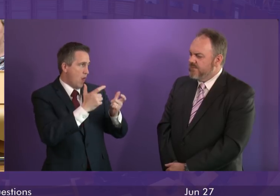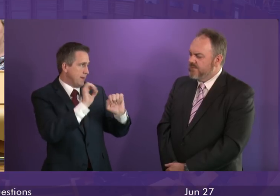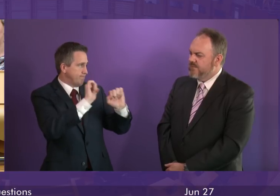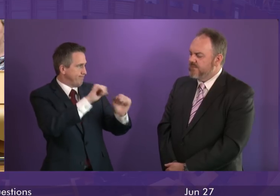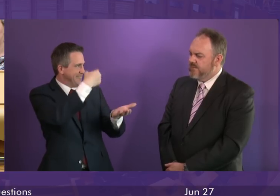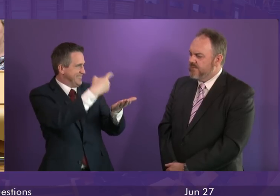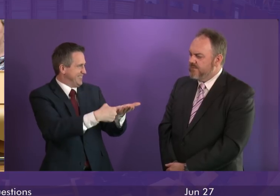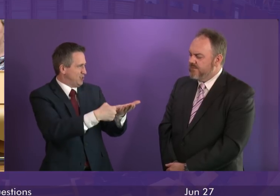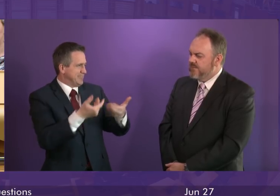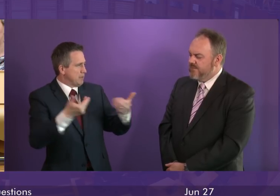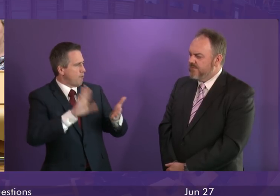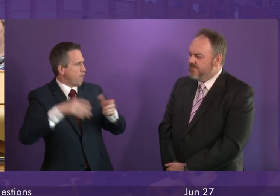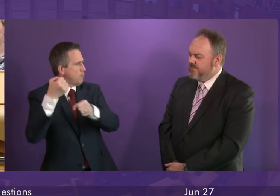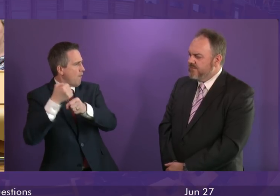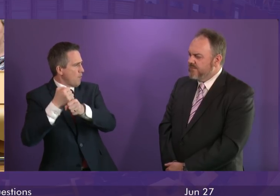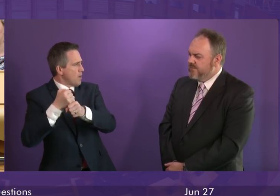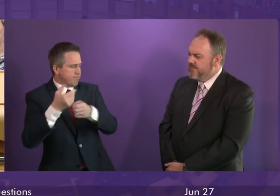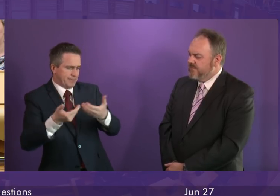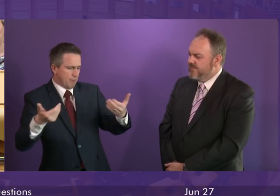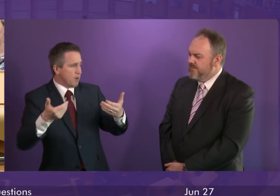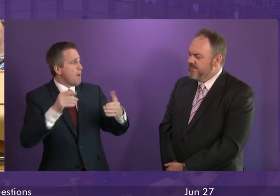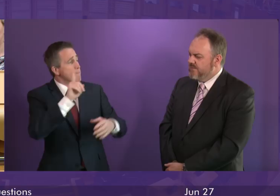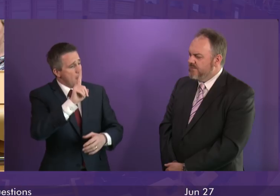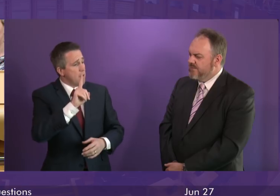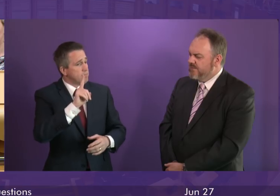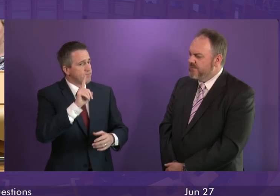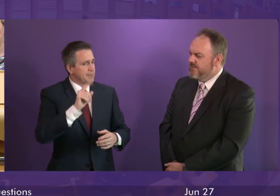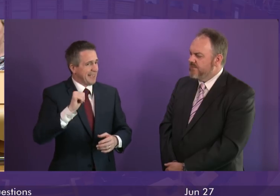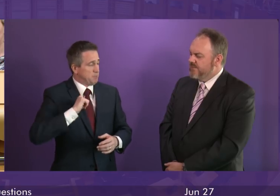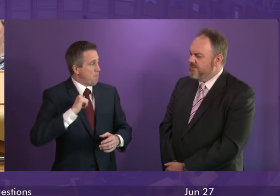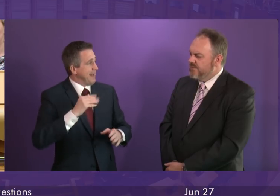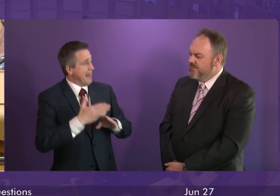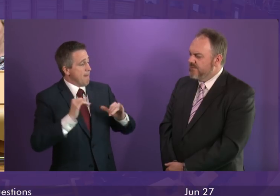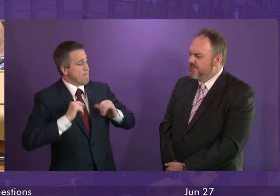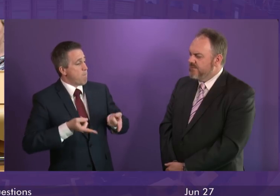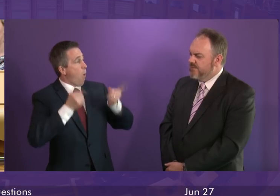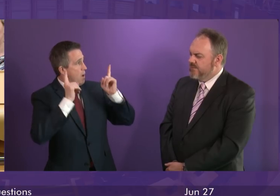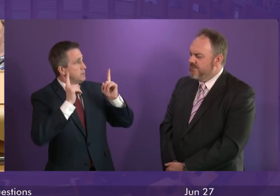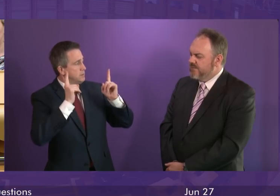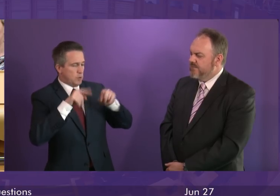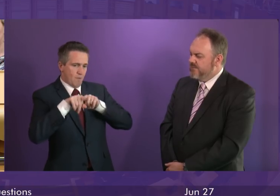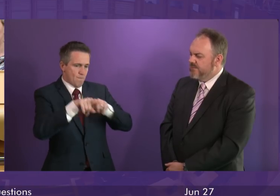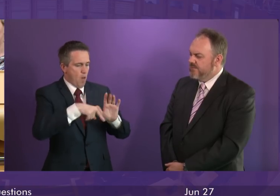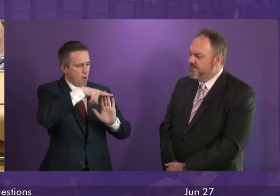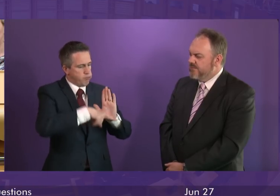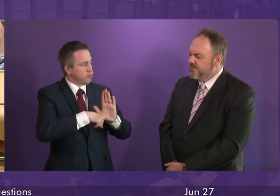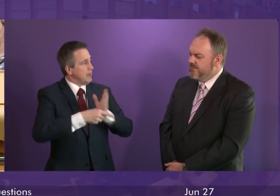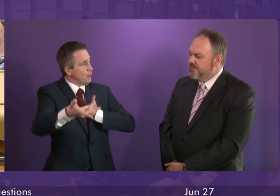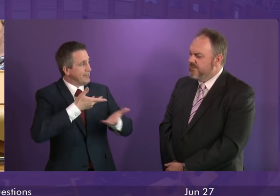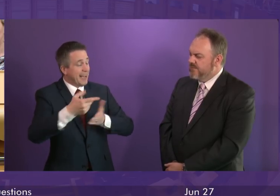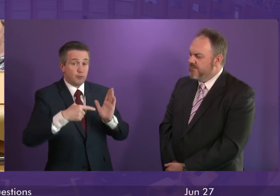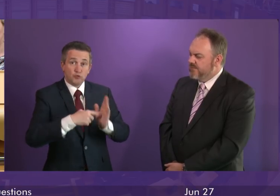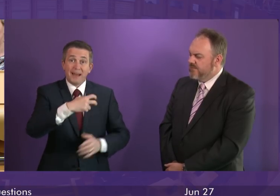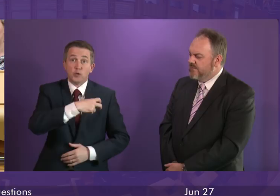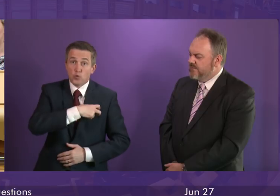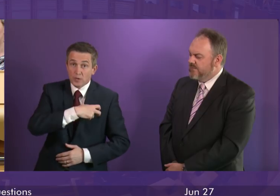individual colleges. However, I would expect colleges, like I would expect all employers, to engage meaningfully with trade unions and